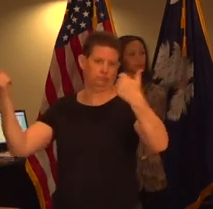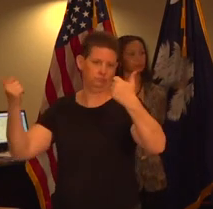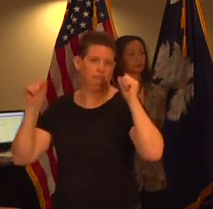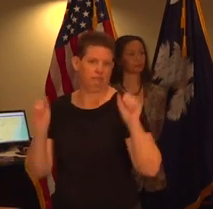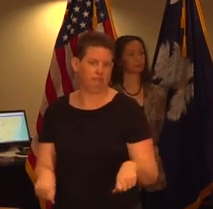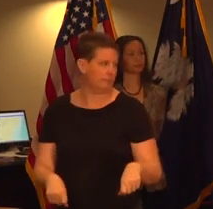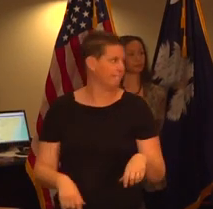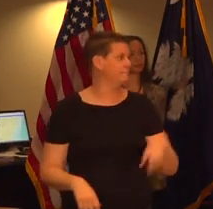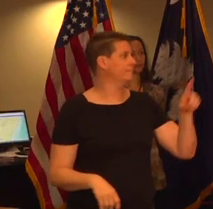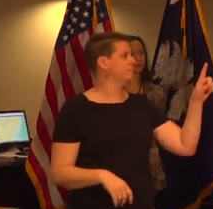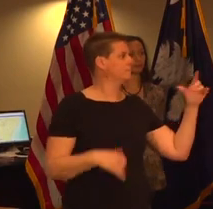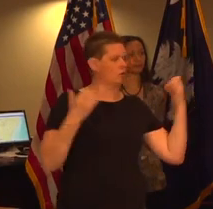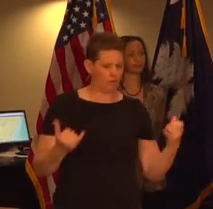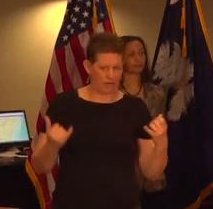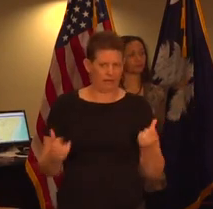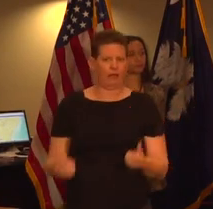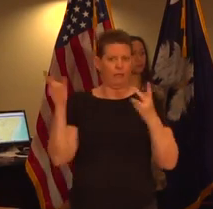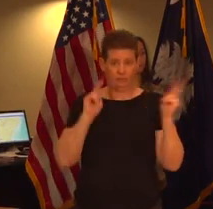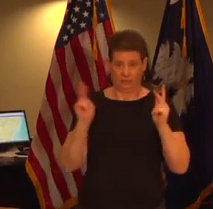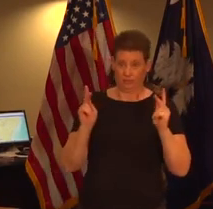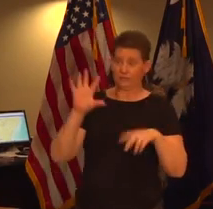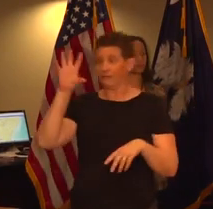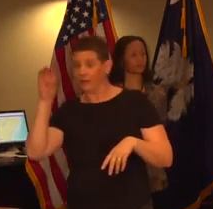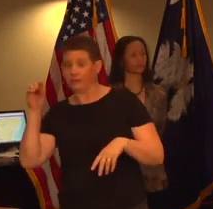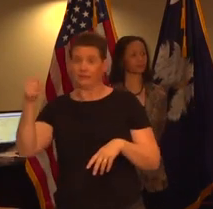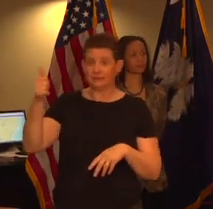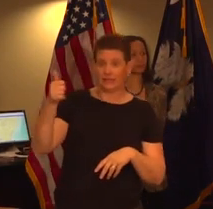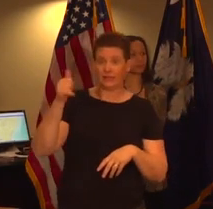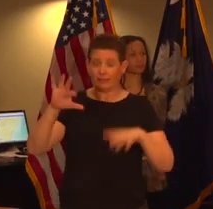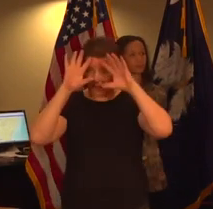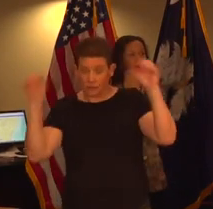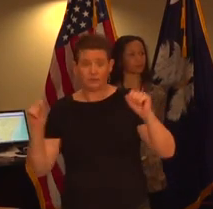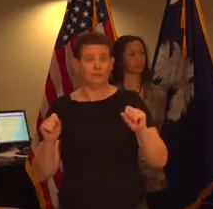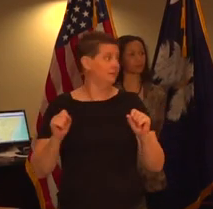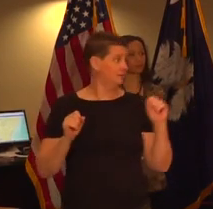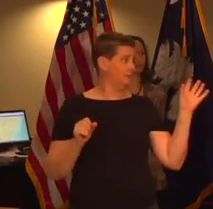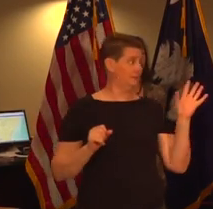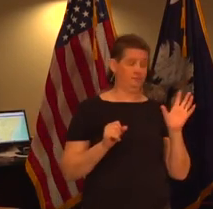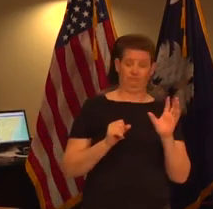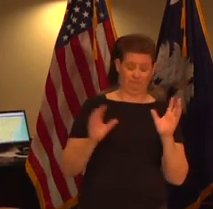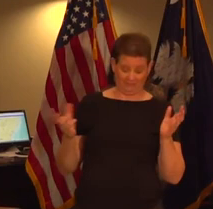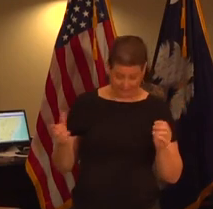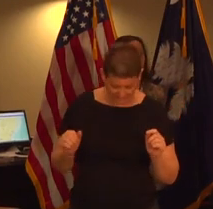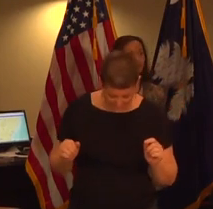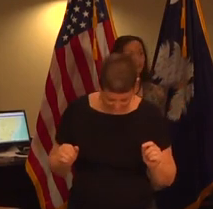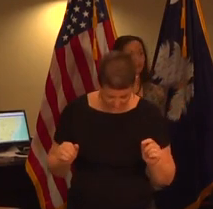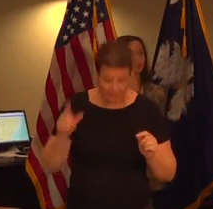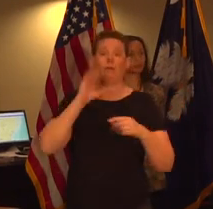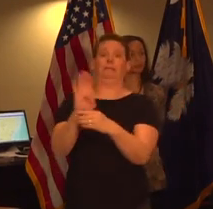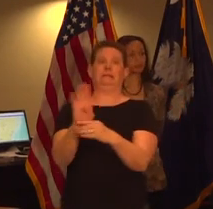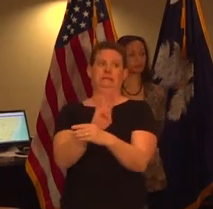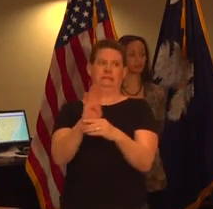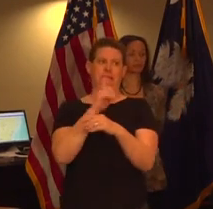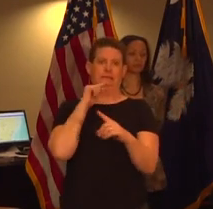disperse so right now how many people do you recommend is it still the 50 or the 10 that the president now this is well the numbers the